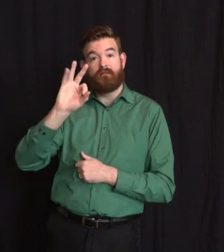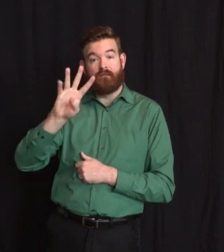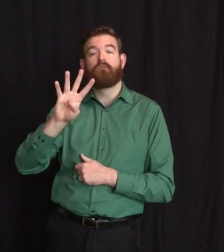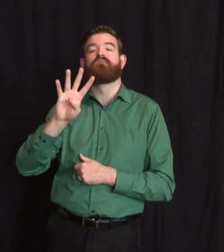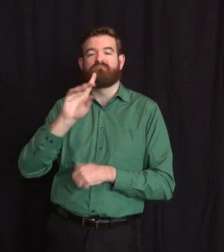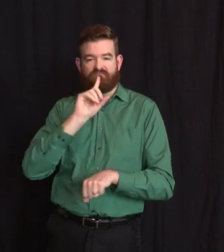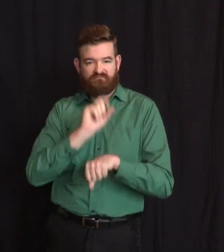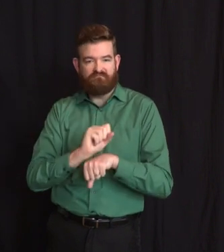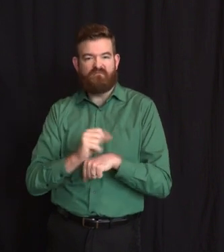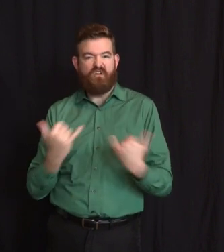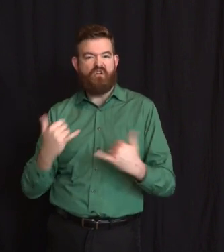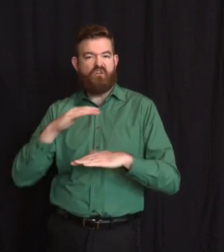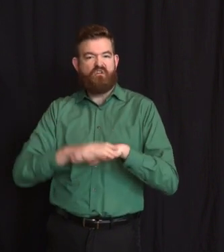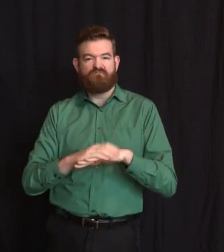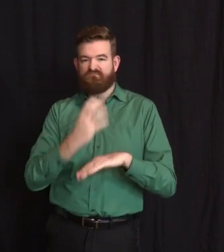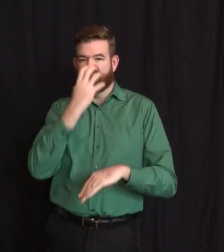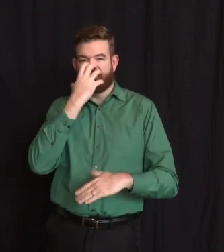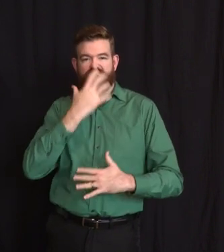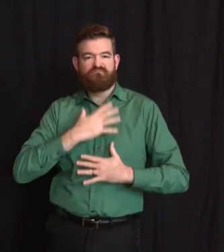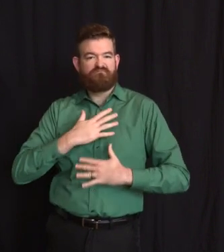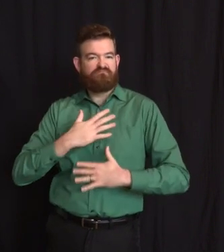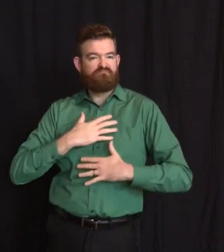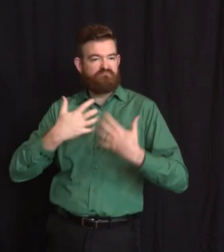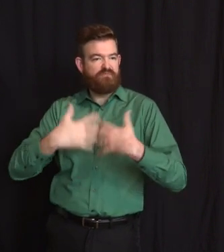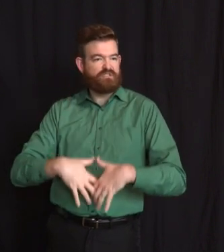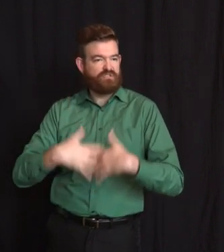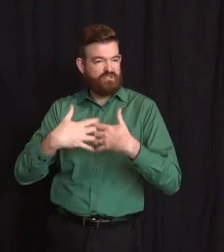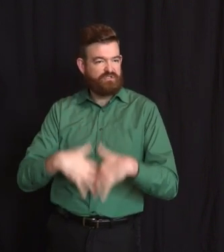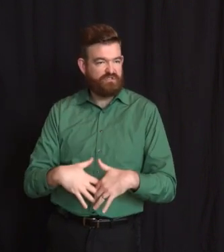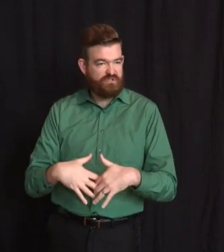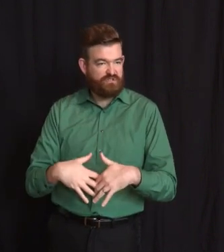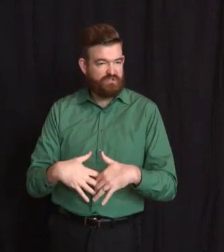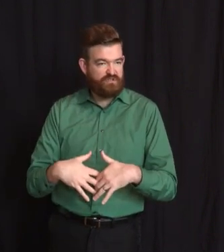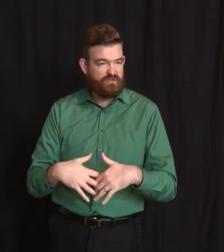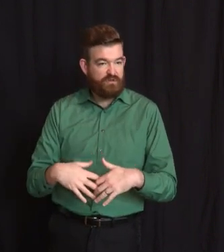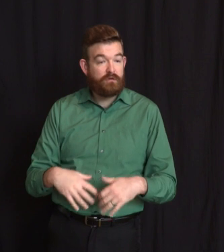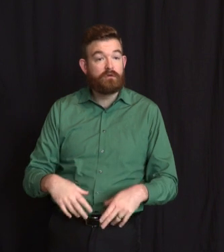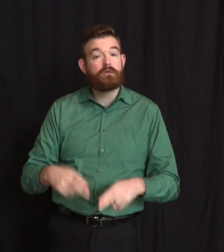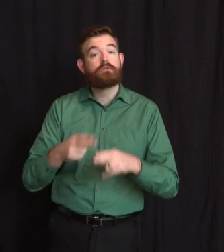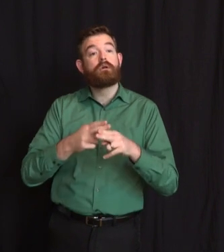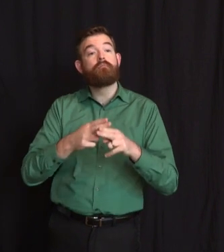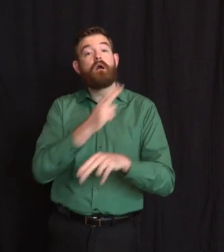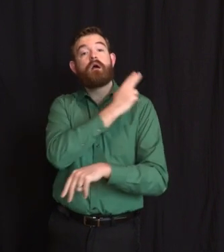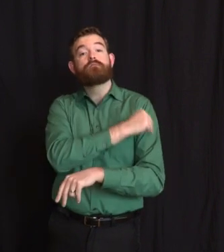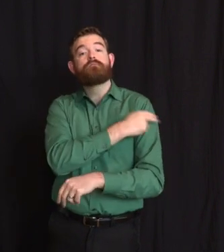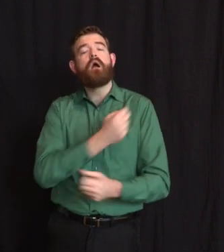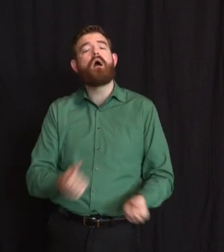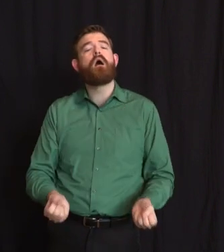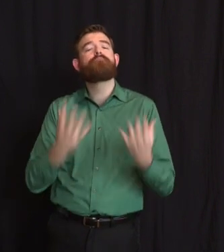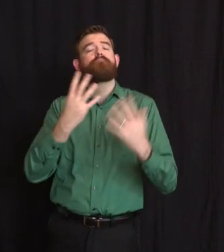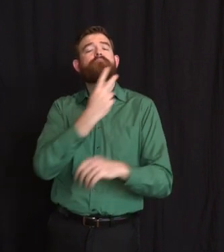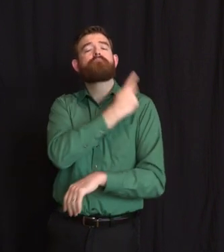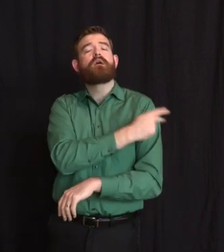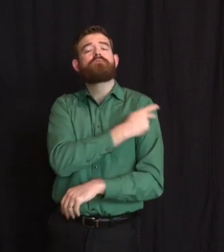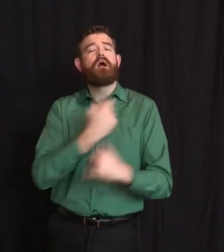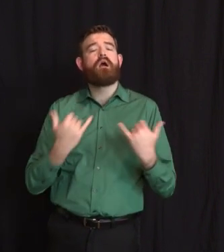90 patients are at one of our field medical stations, and for the 24-hour period ending at 10 p.m. evening,